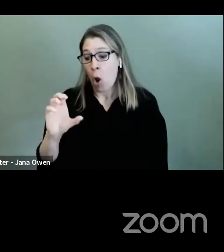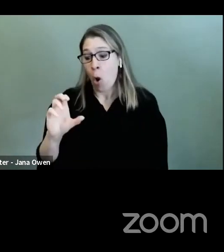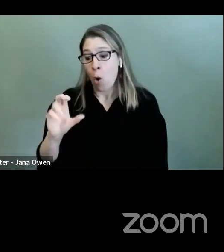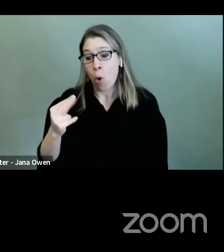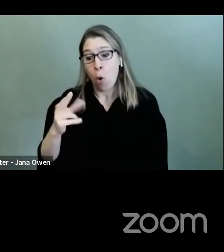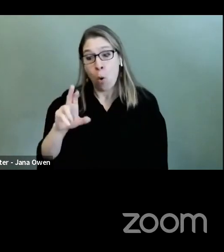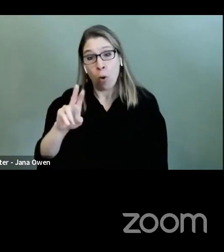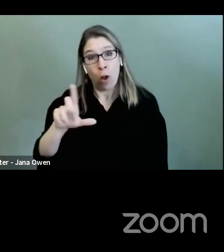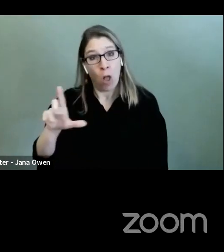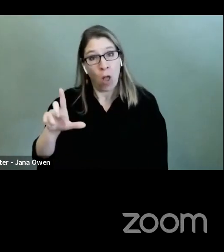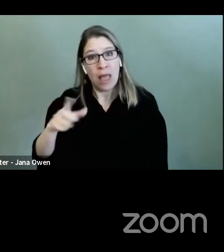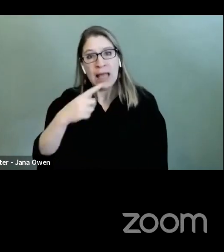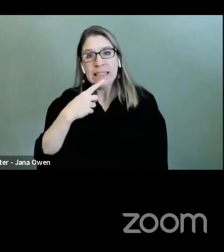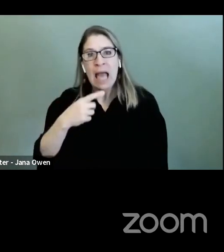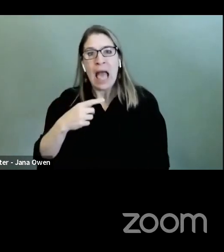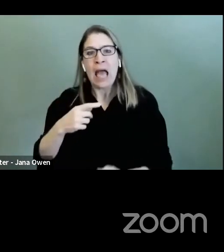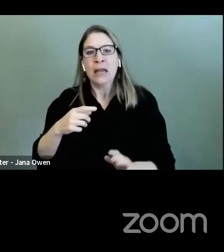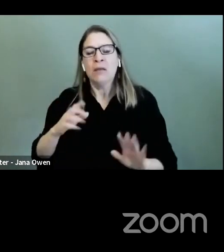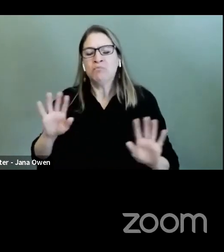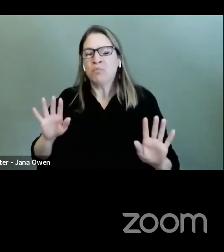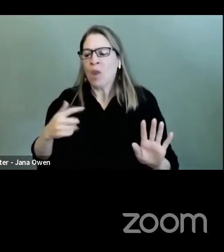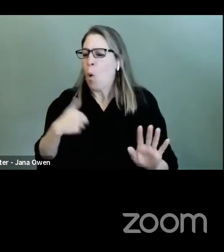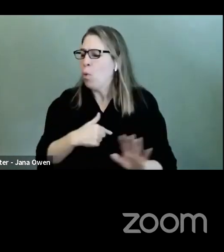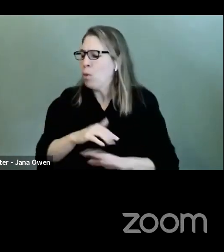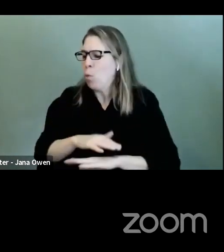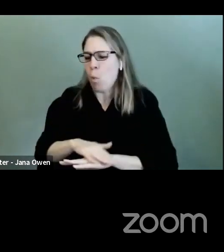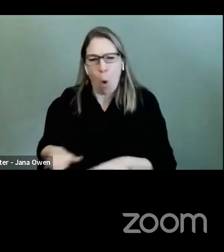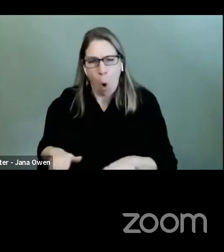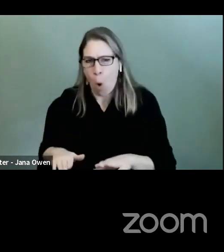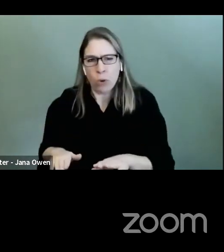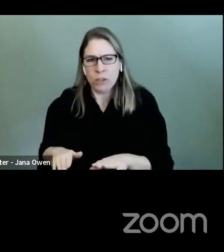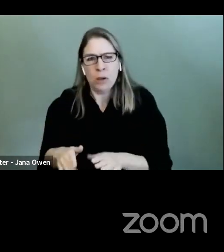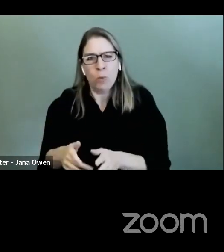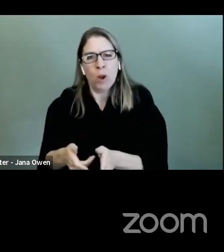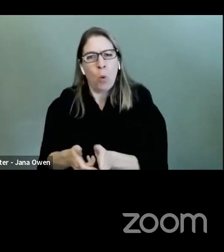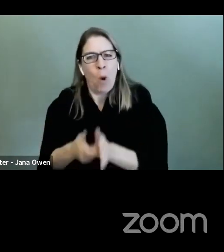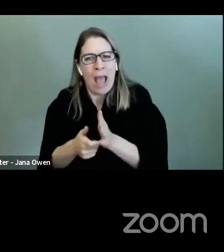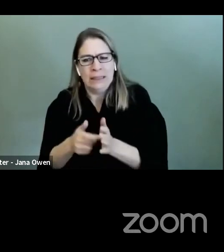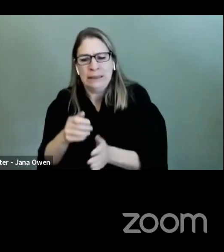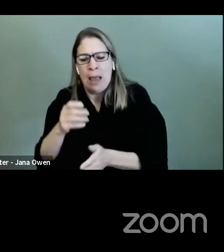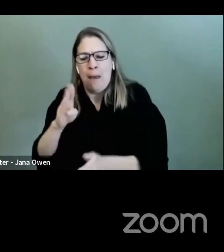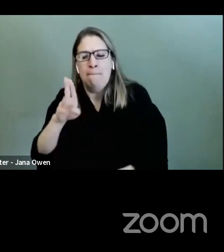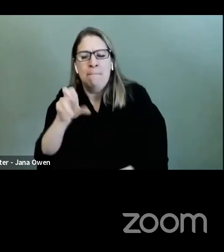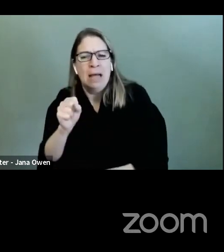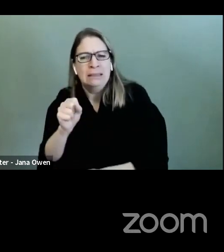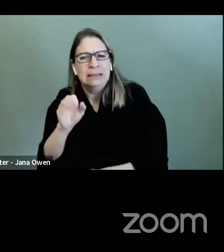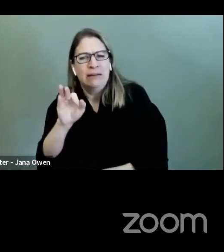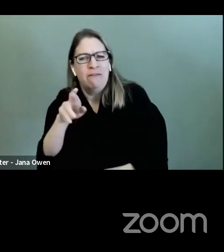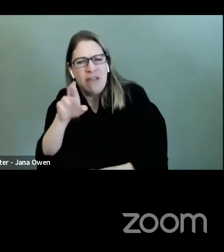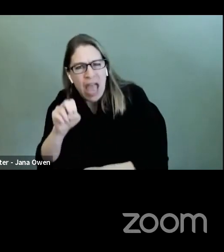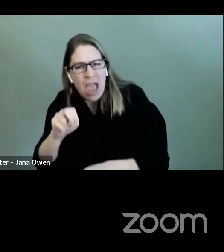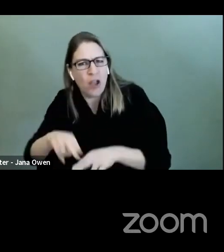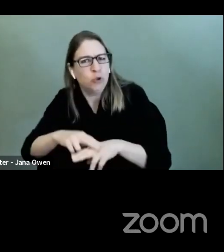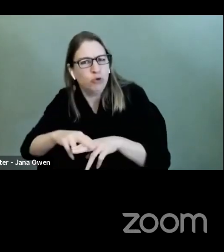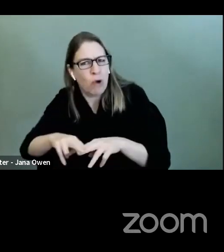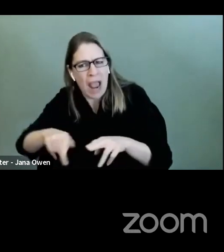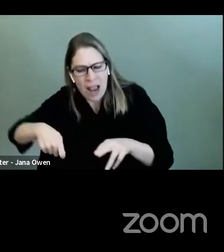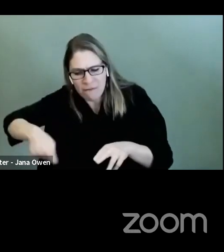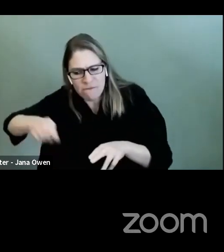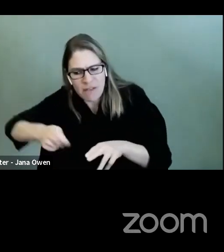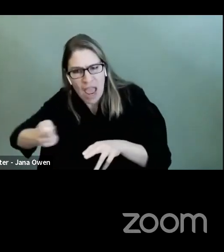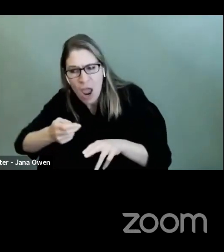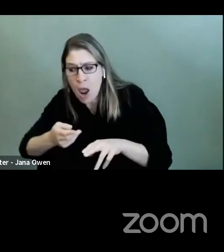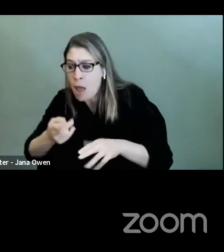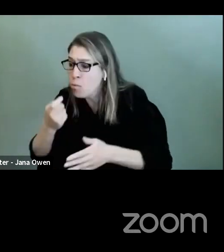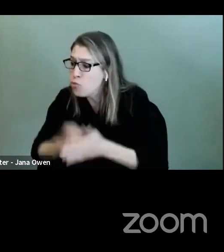fair increases. Thanks in part to some of the investments in the bipartisan infrastructure bill, but the funding